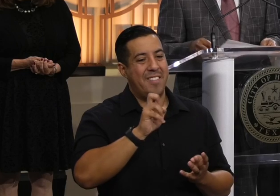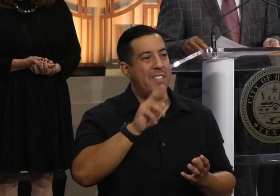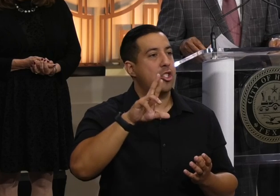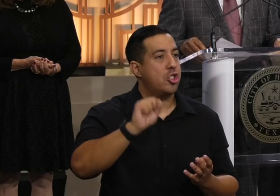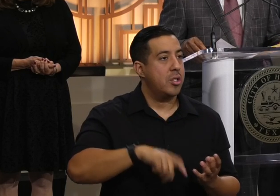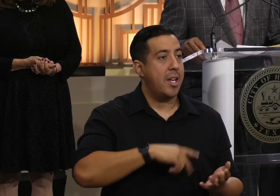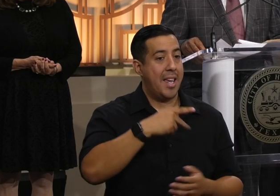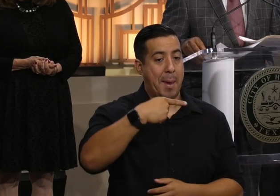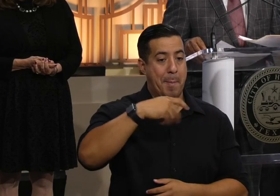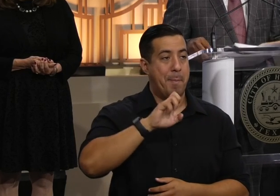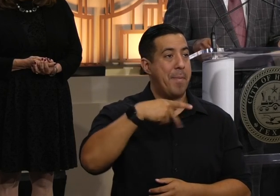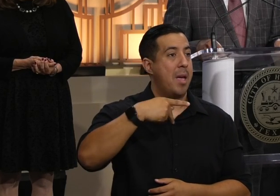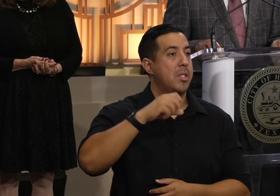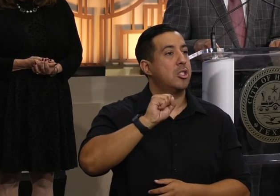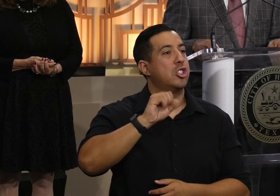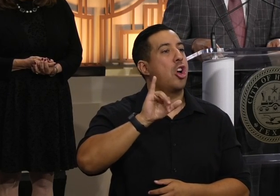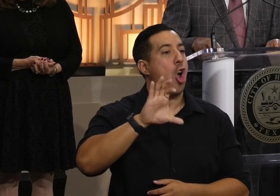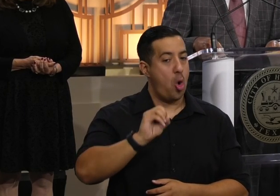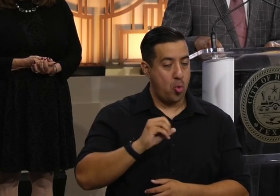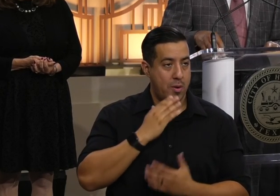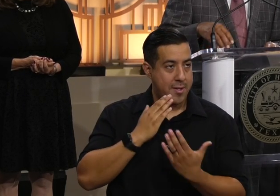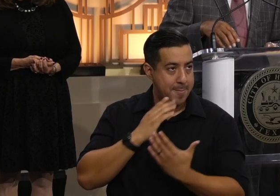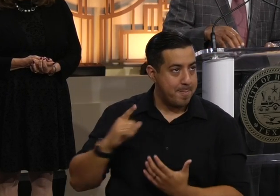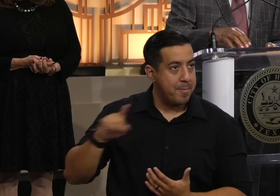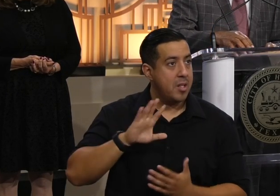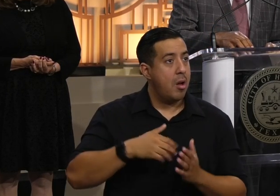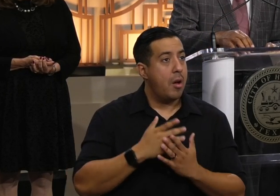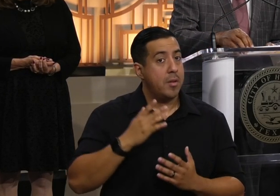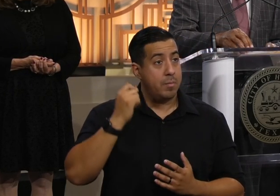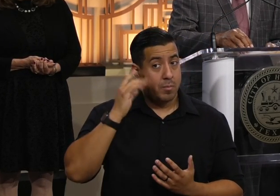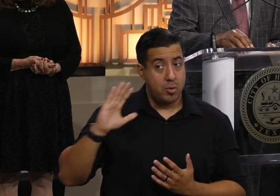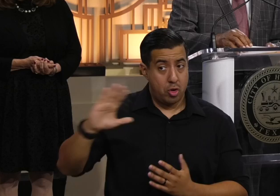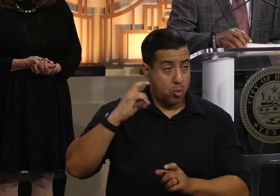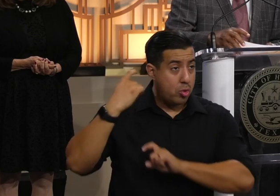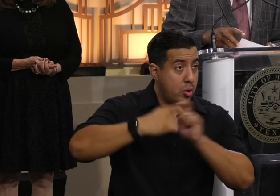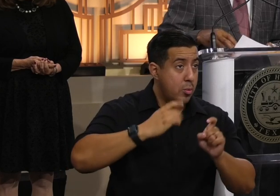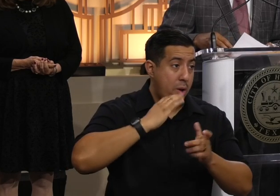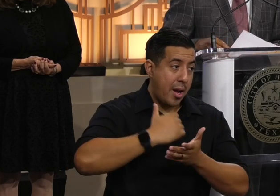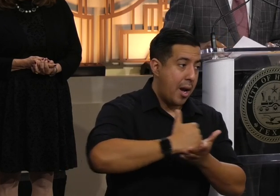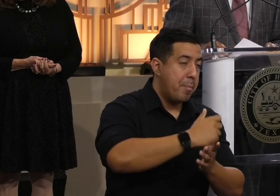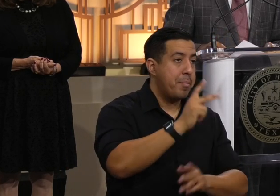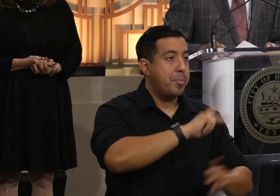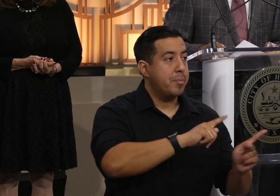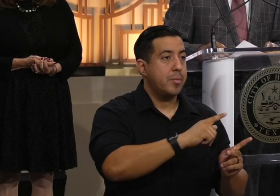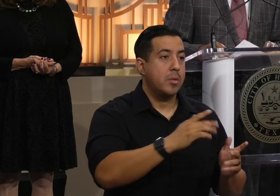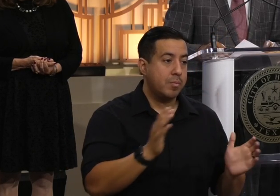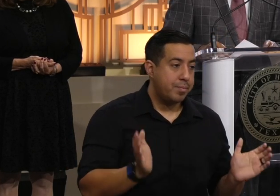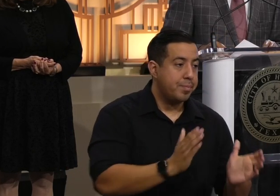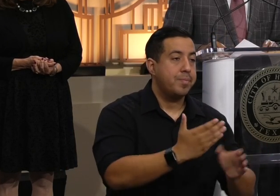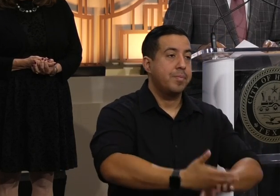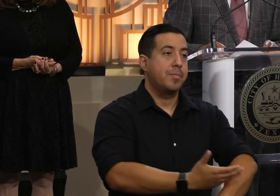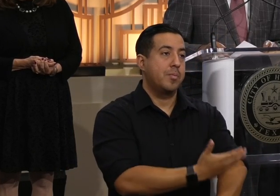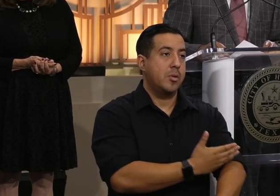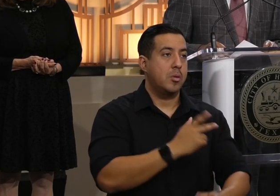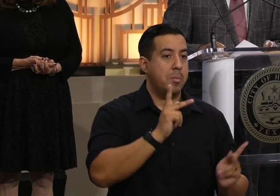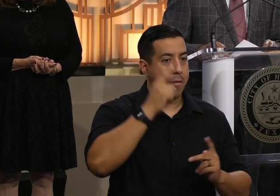PepsiCo Foundation. And please know that your donations are helping people, helping propel the efforts that are needed